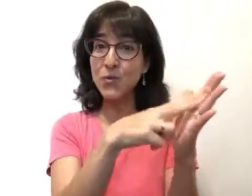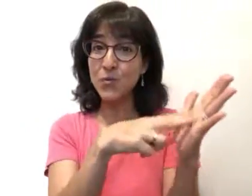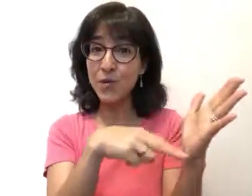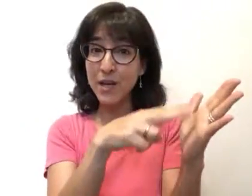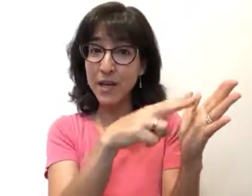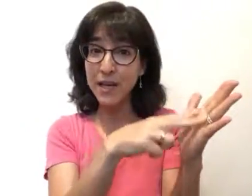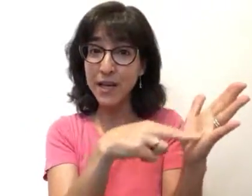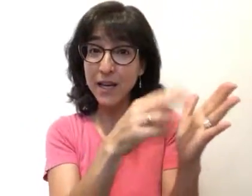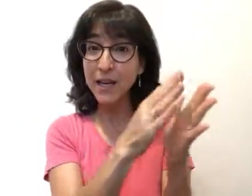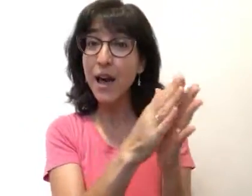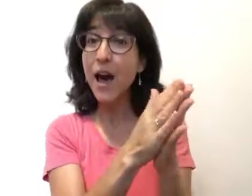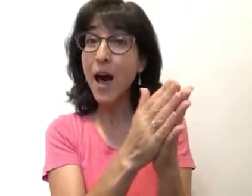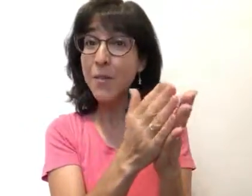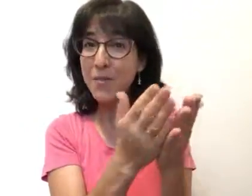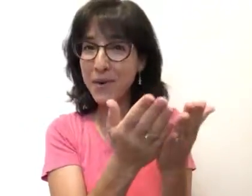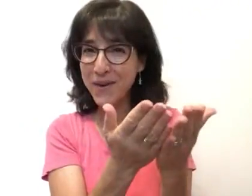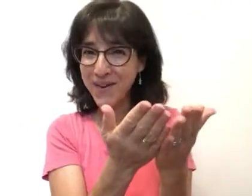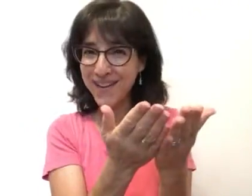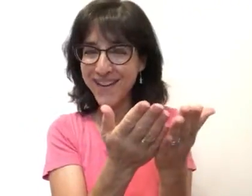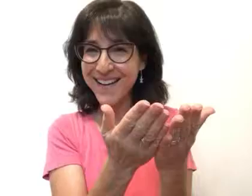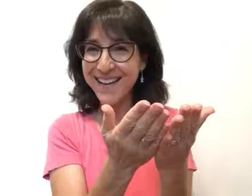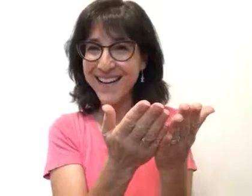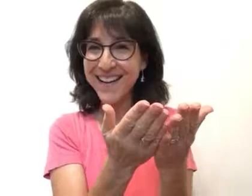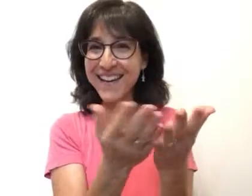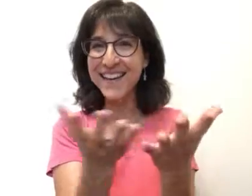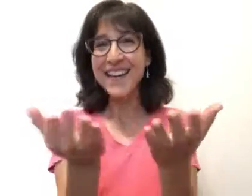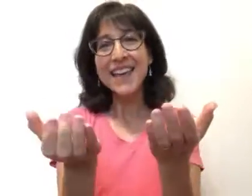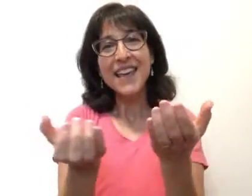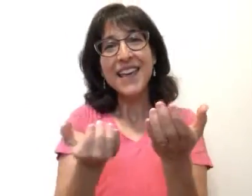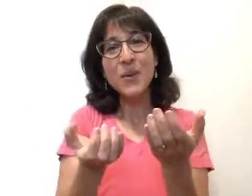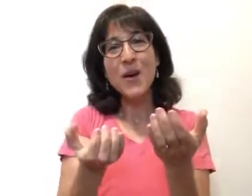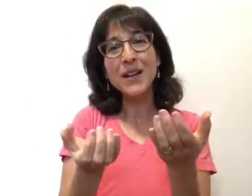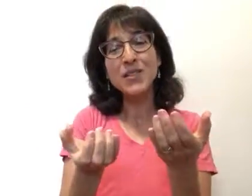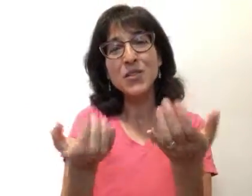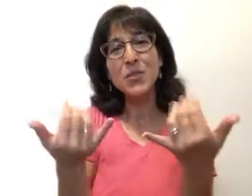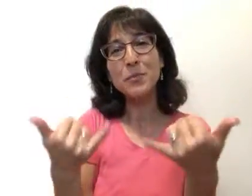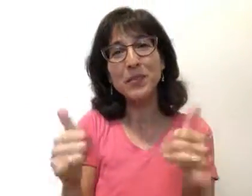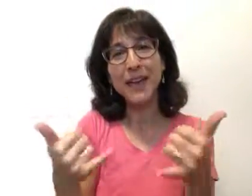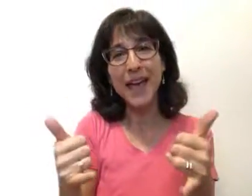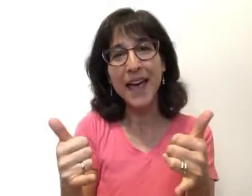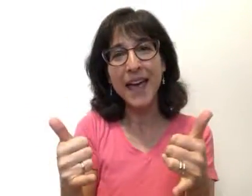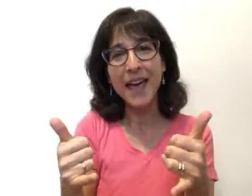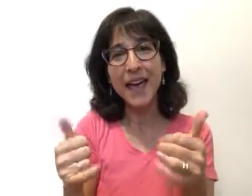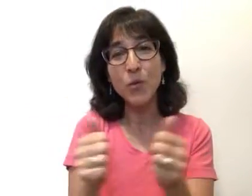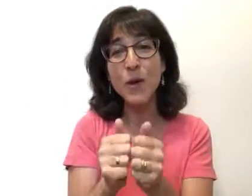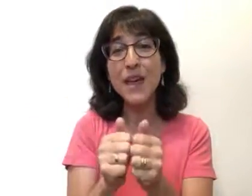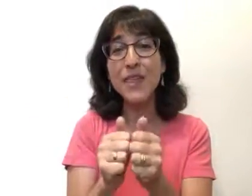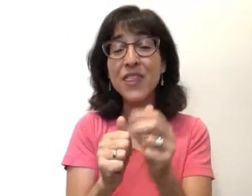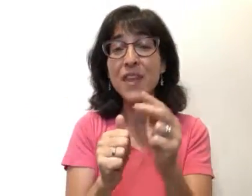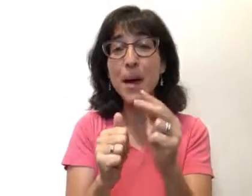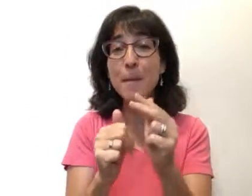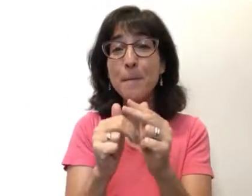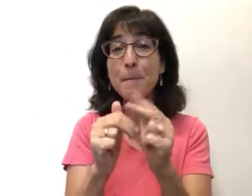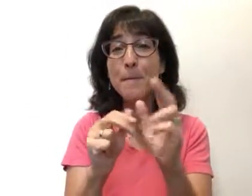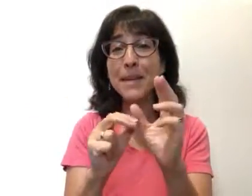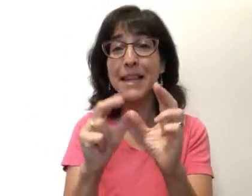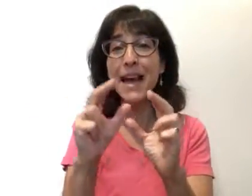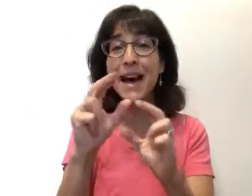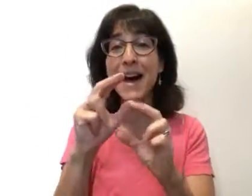read a book. He wants to play with blocks.